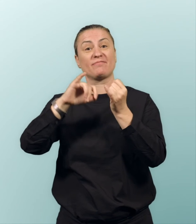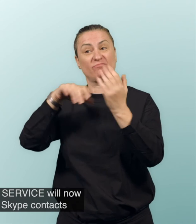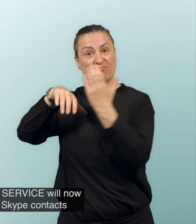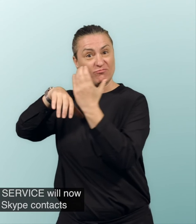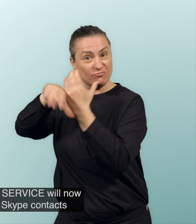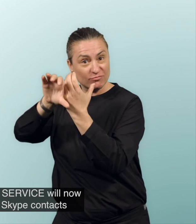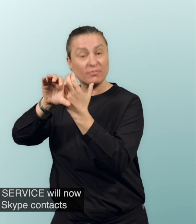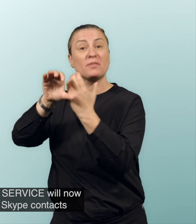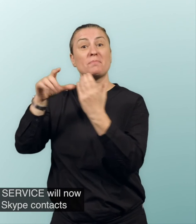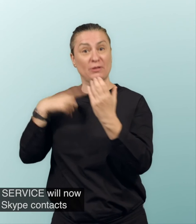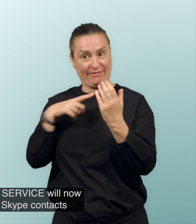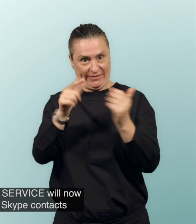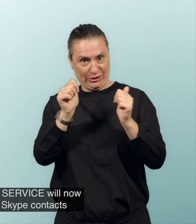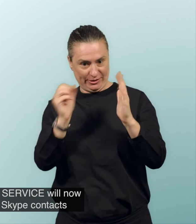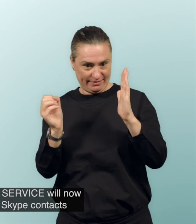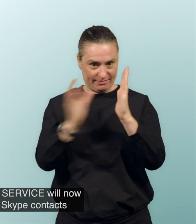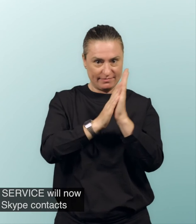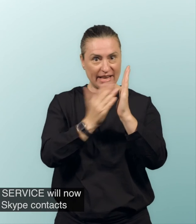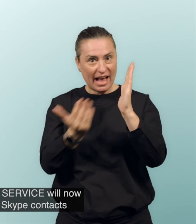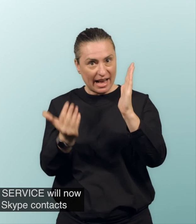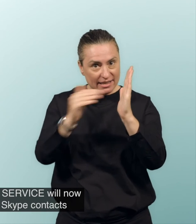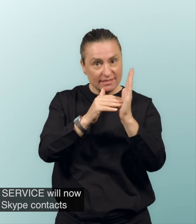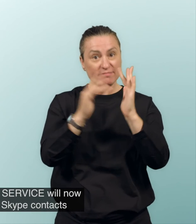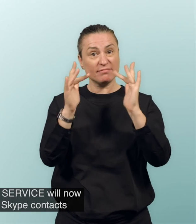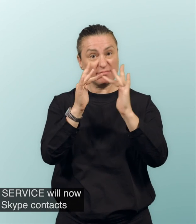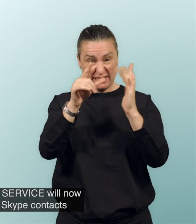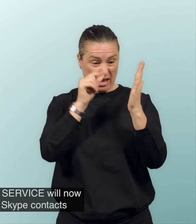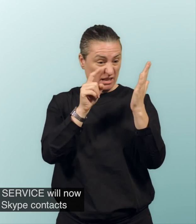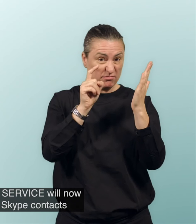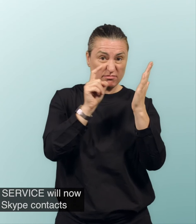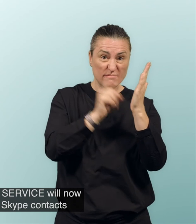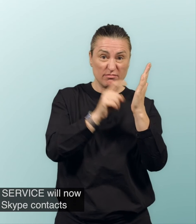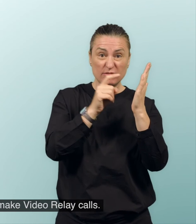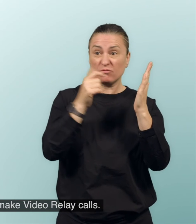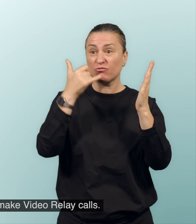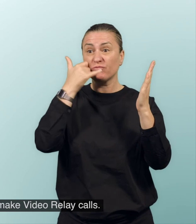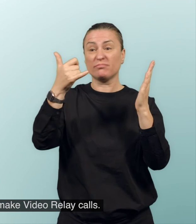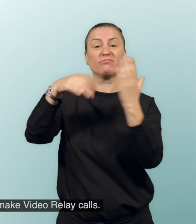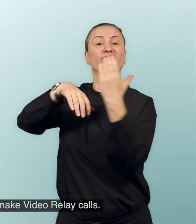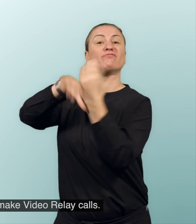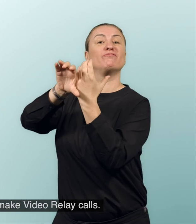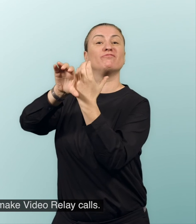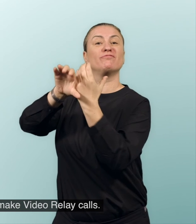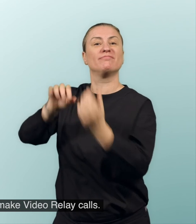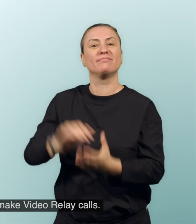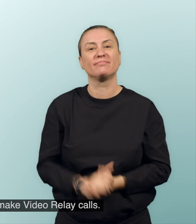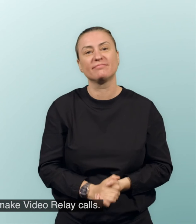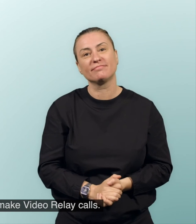NRS Video Relay service will now be added to your Skype contacts and you will be ready to make Video Relay